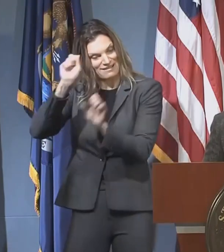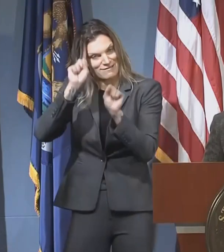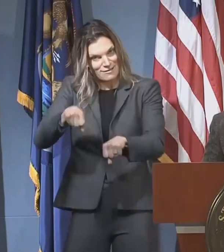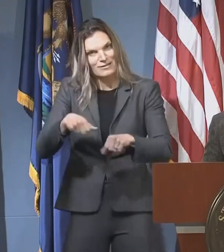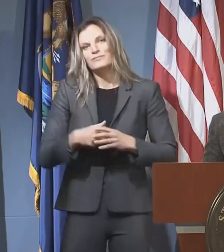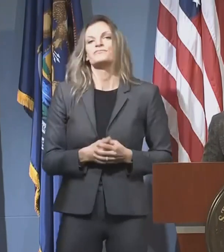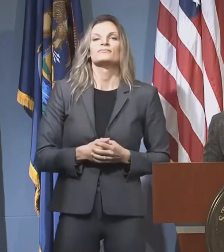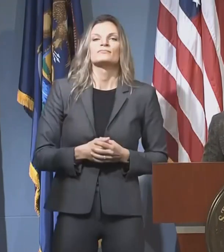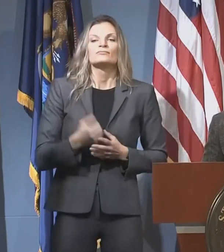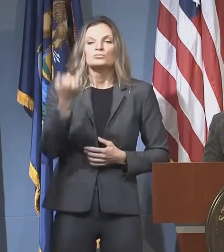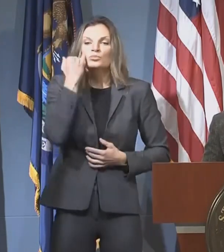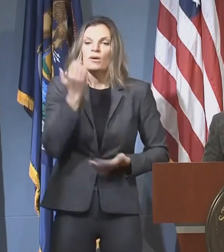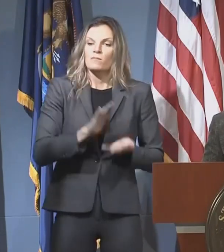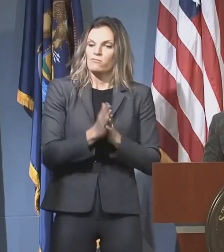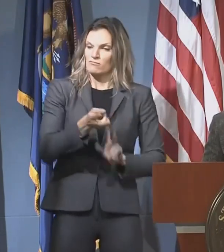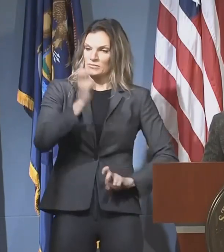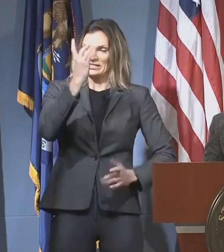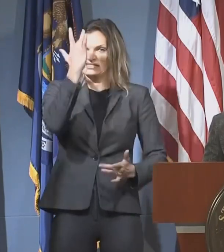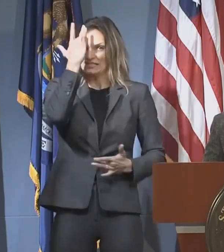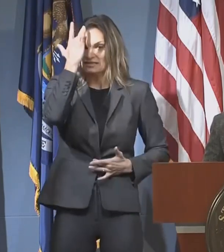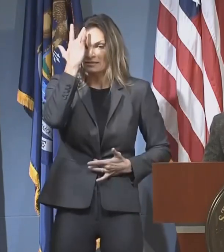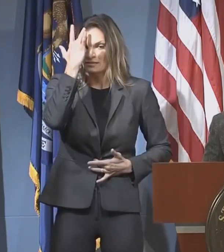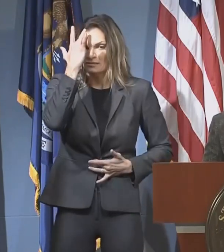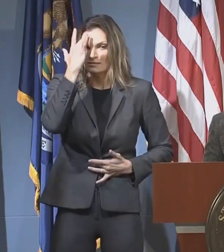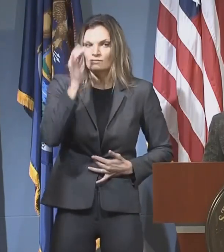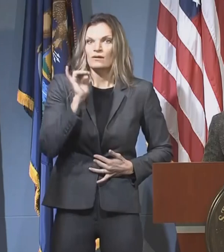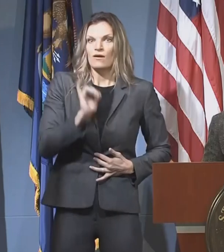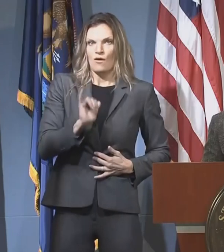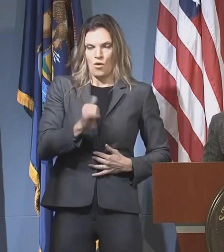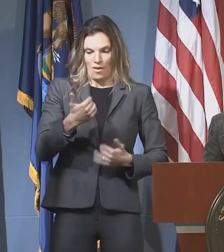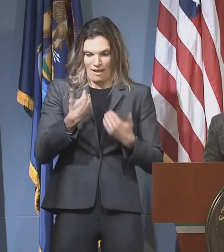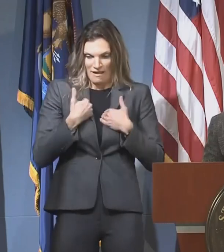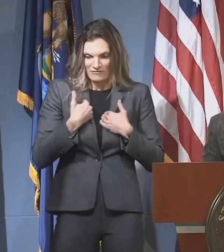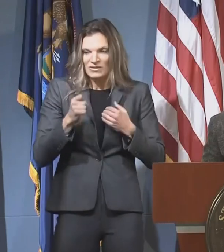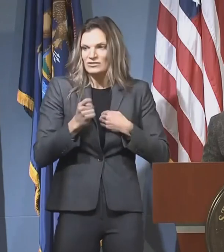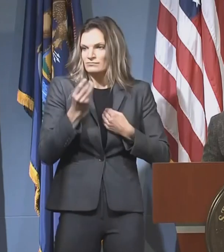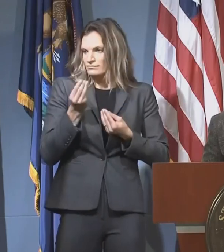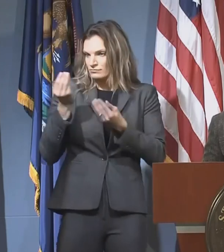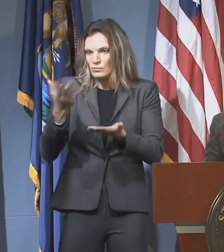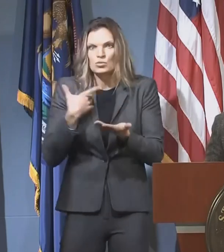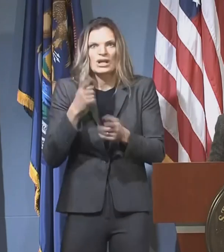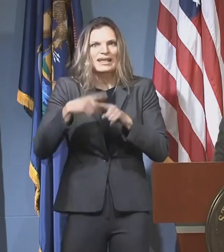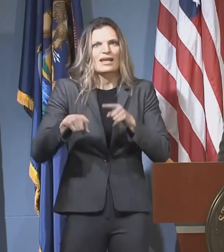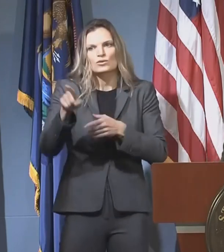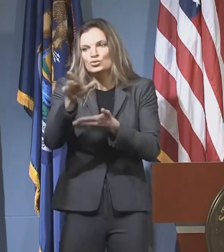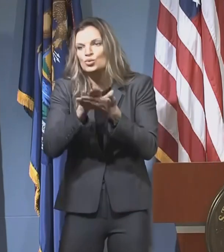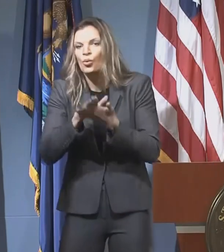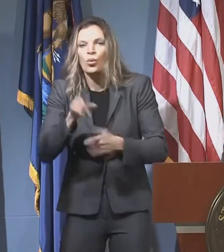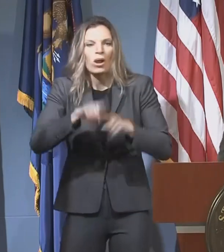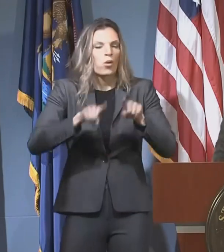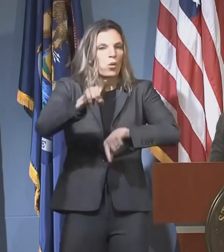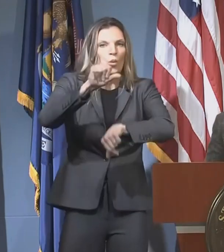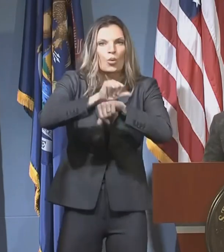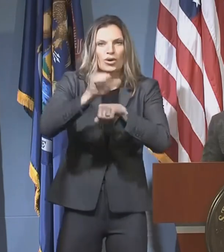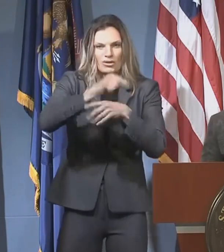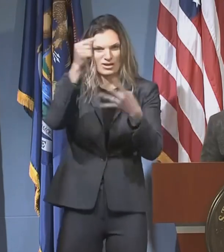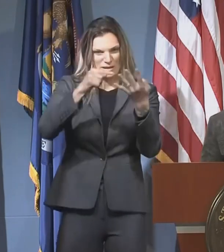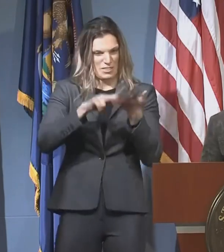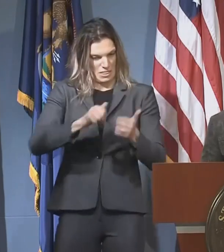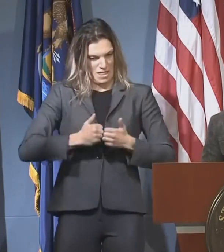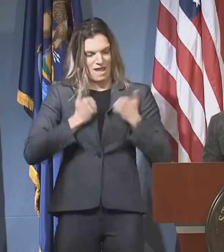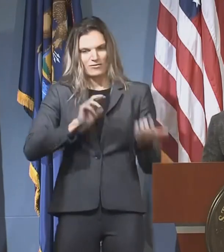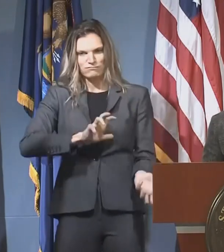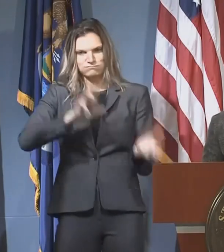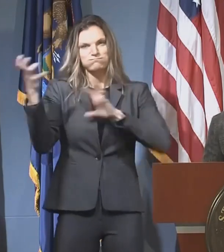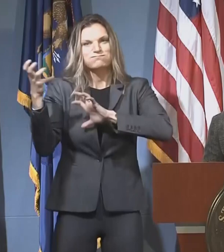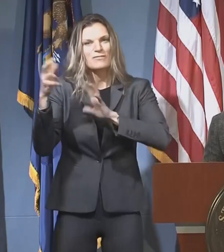cause significant disruptions if someone is identified as a close contact and they have to stay out of school or work for two weeks. We're